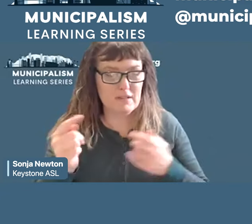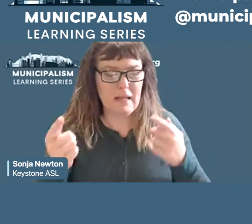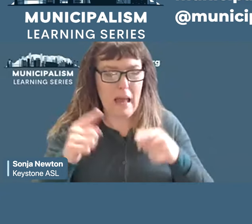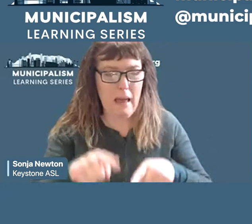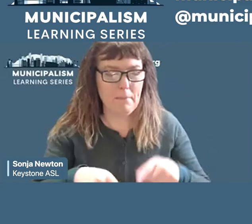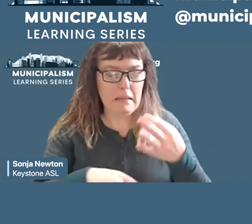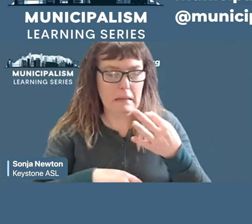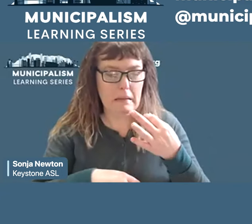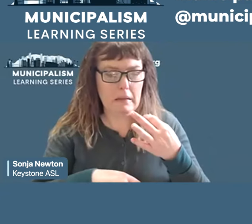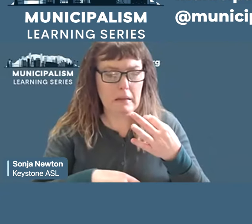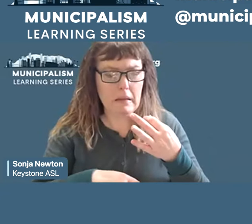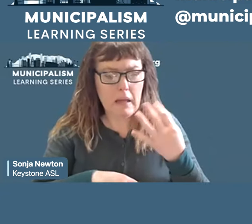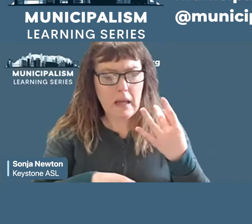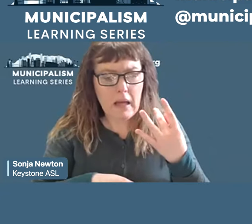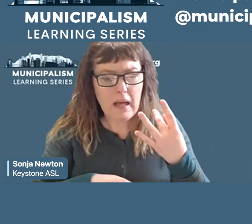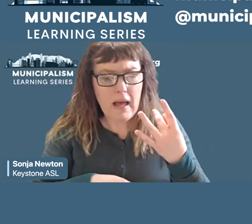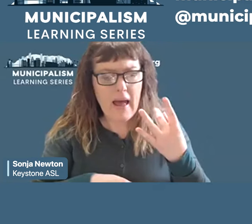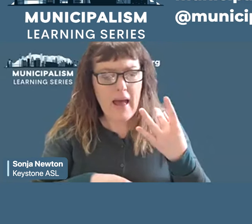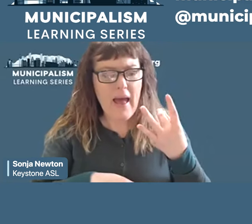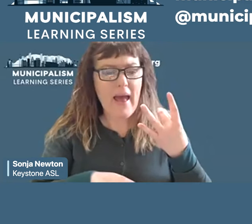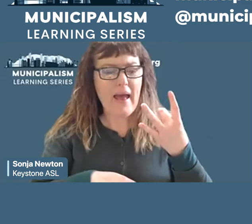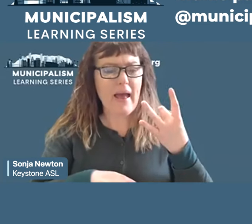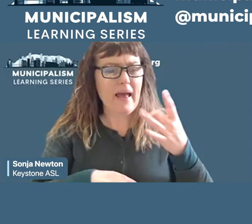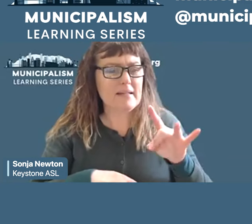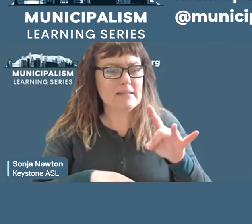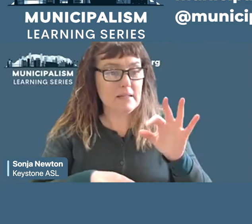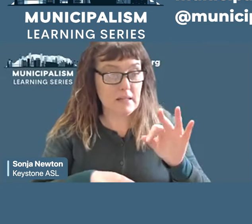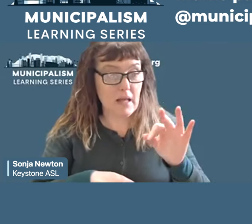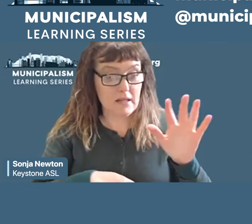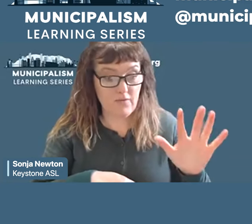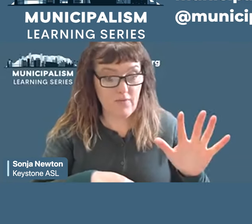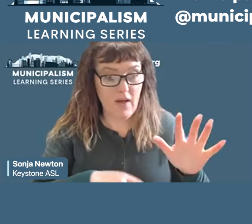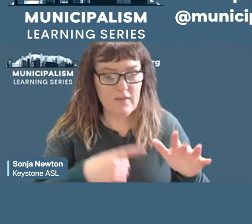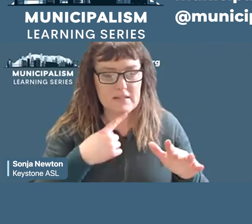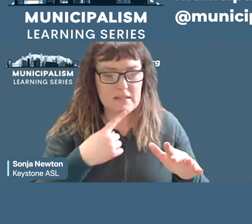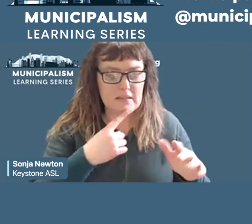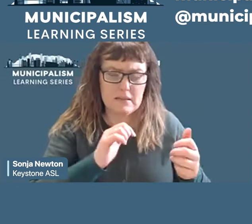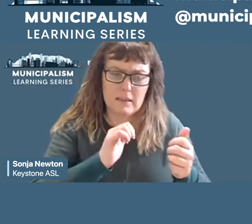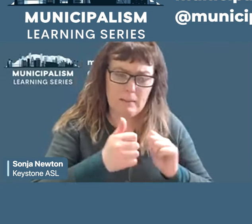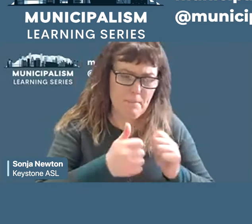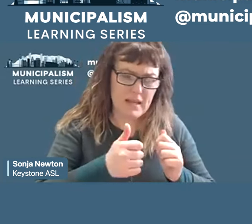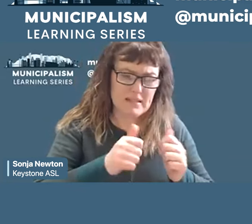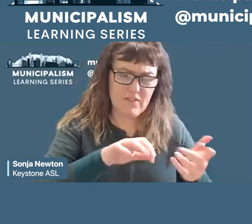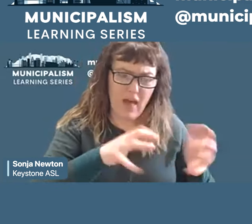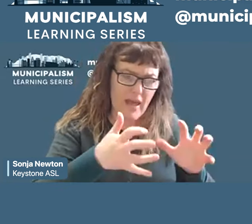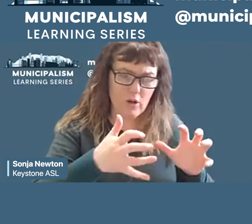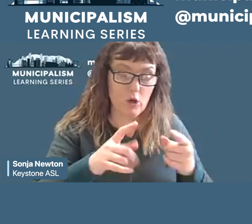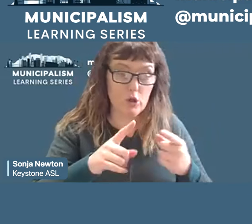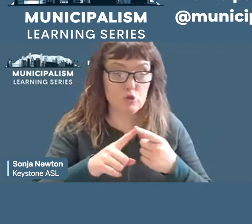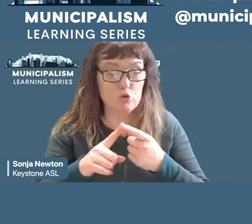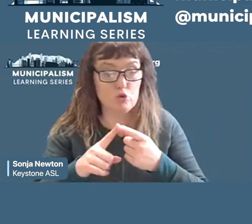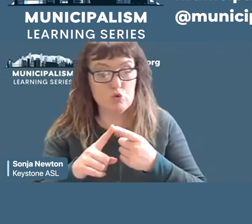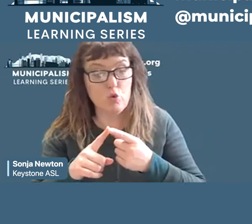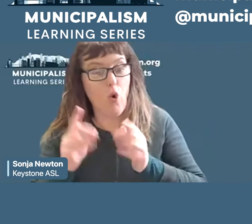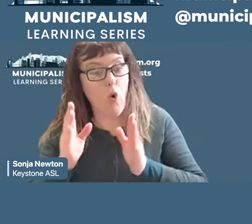Quote, he realized that the path from competitive anarchy to orderly collectivism was gradual,